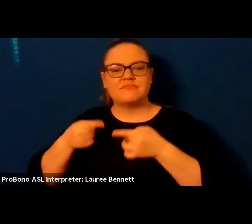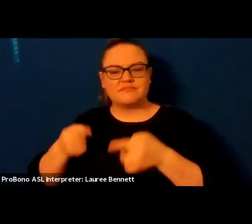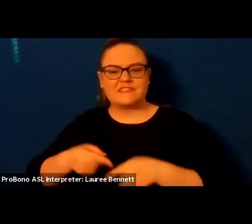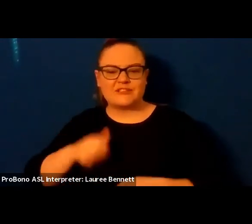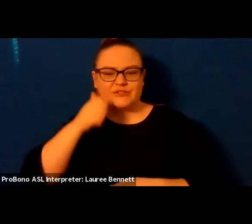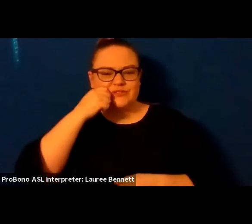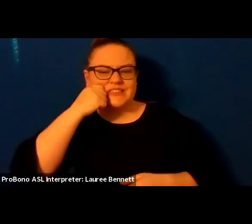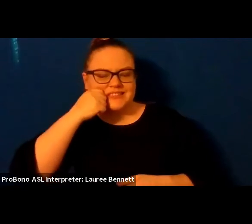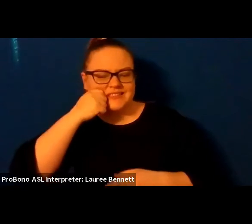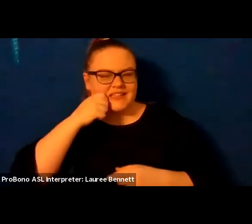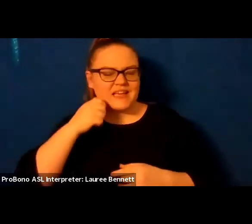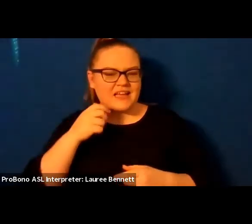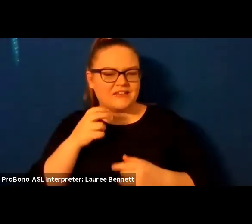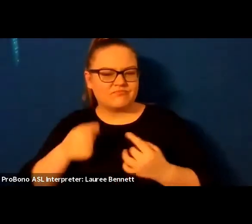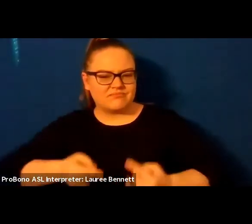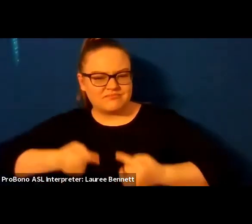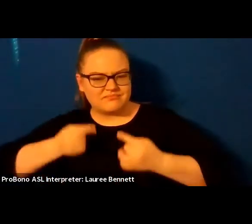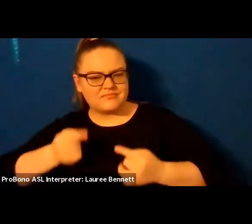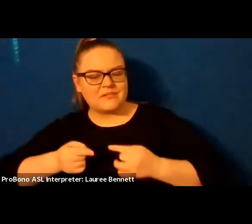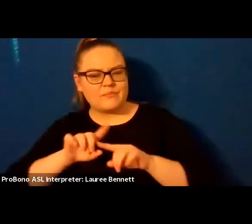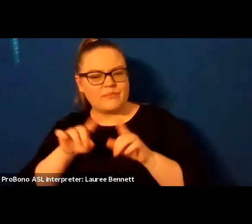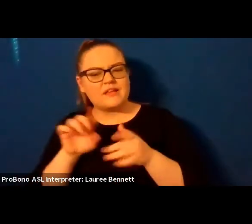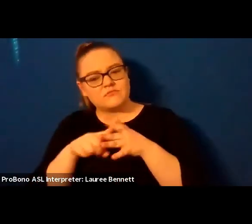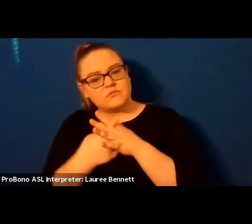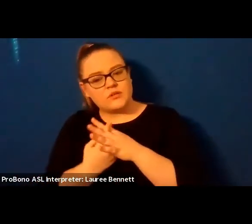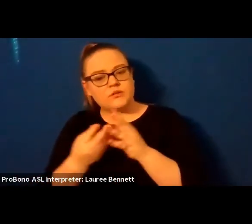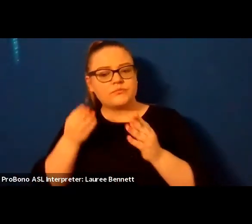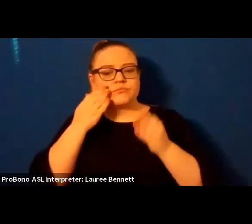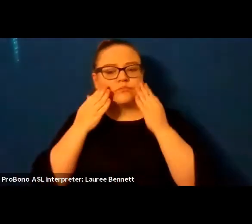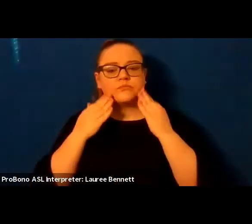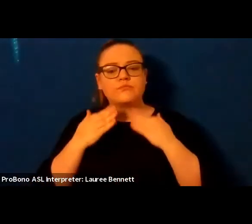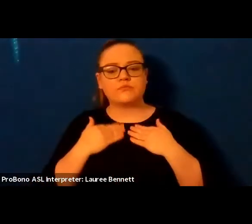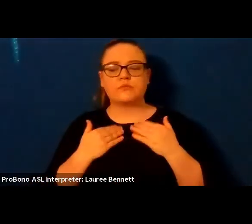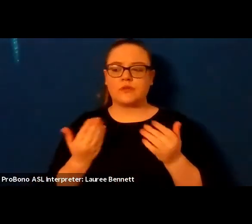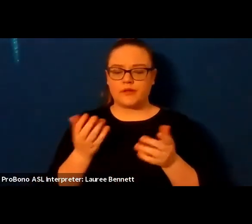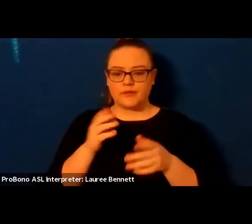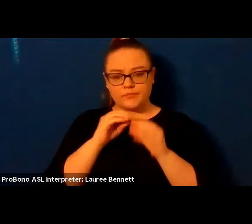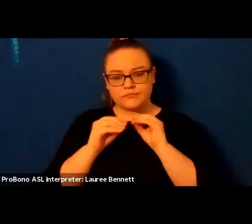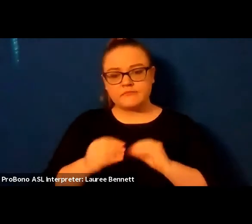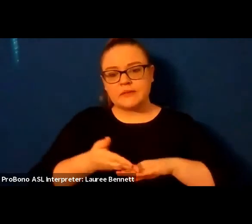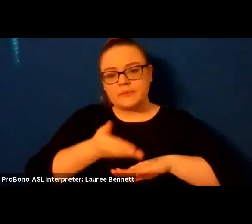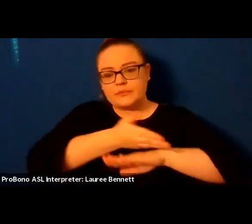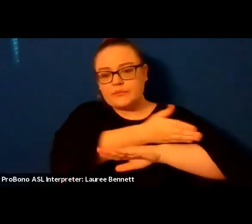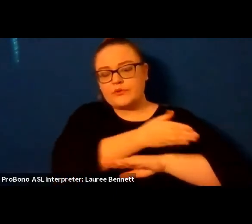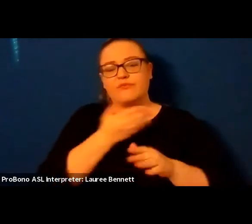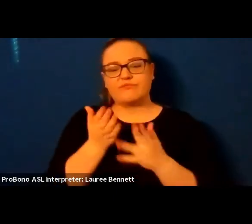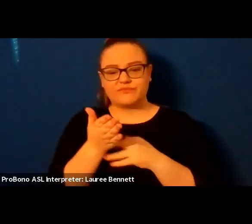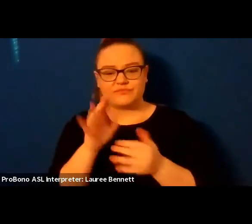dense heat the pieces come back together under a halo of prescriptions steeping your head in yellow light